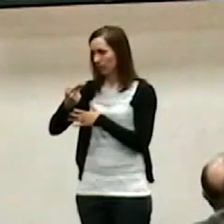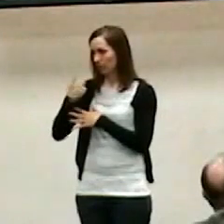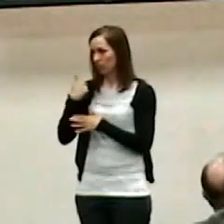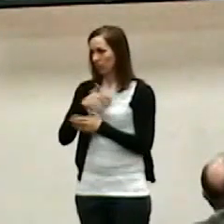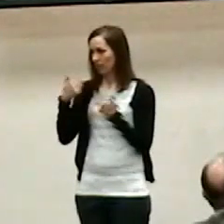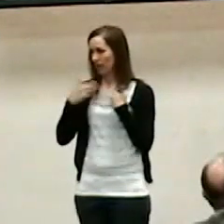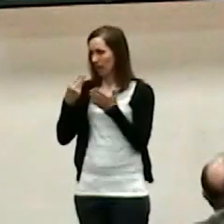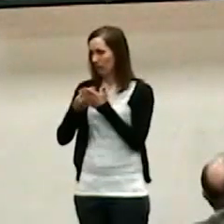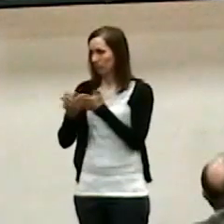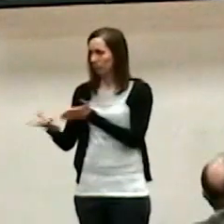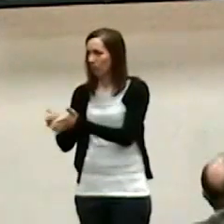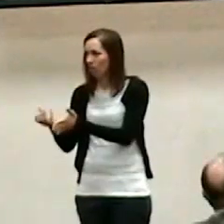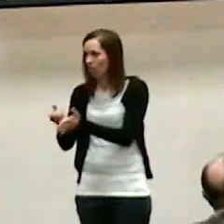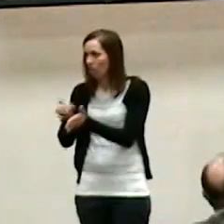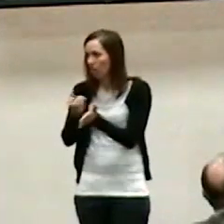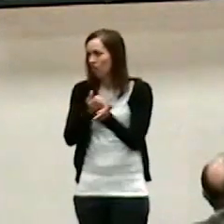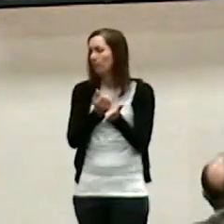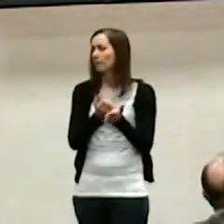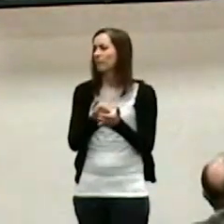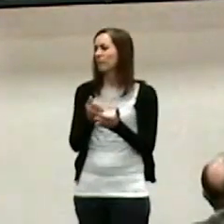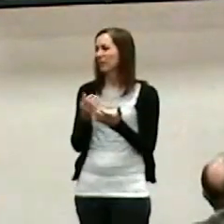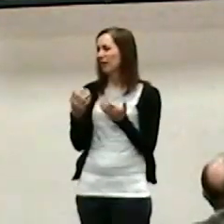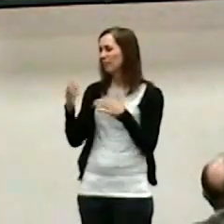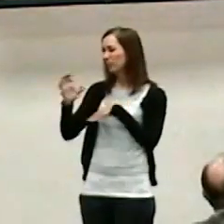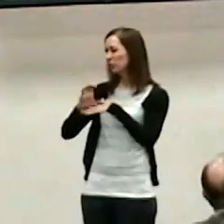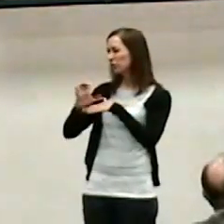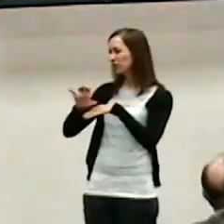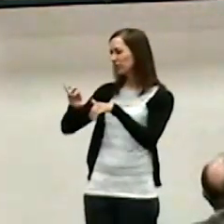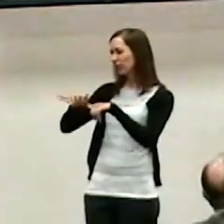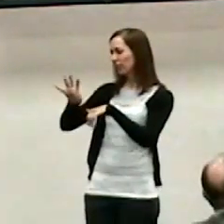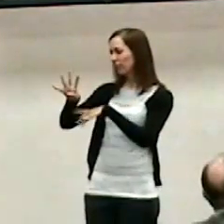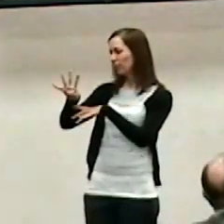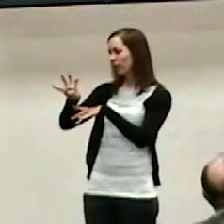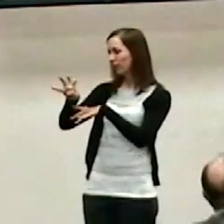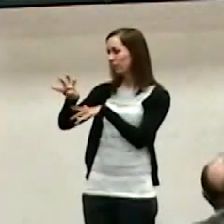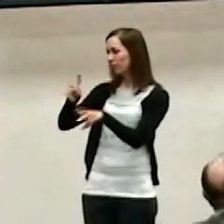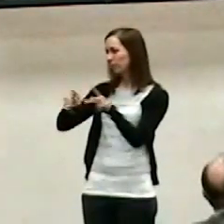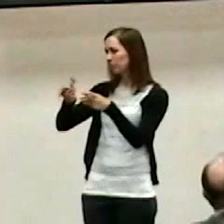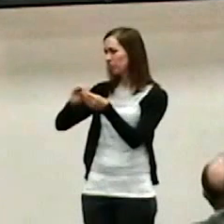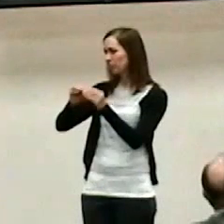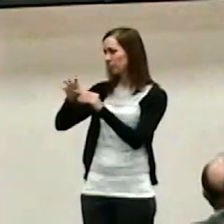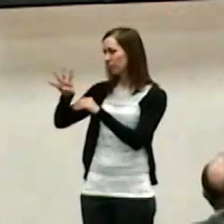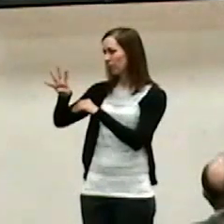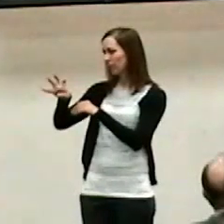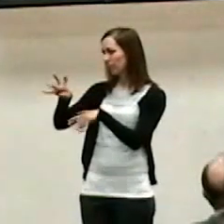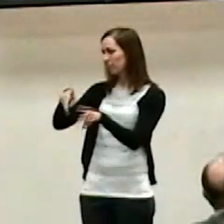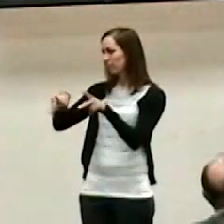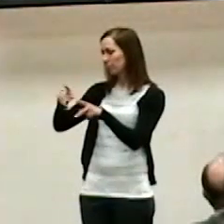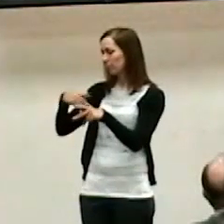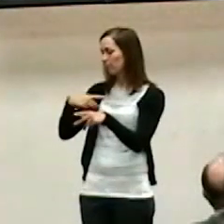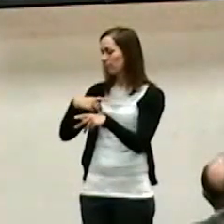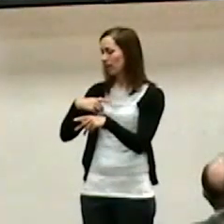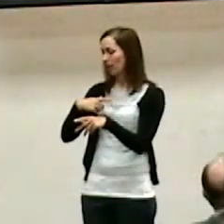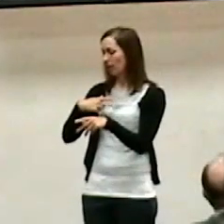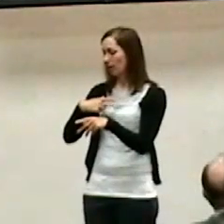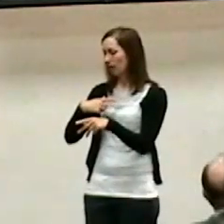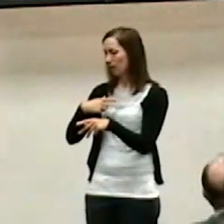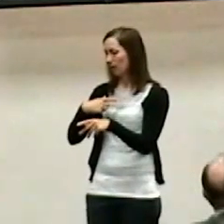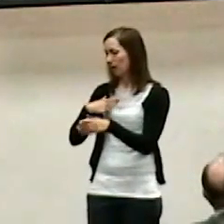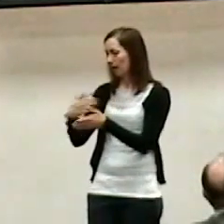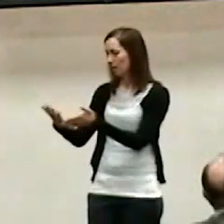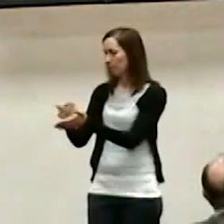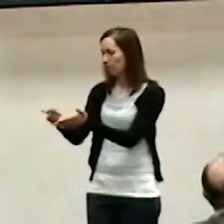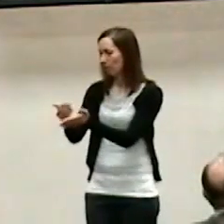of a congregation of about 400 people I had to ask for forgiveness